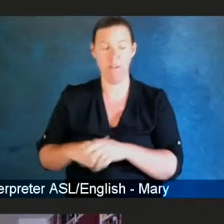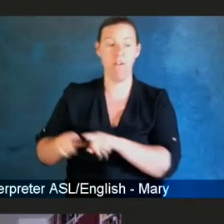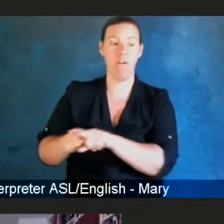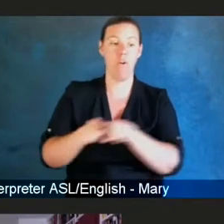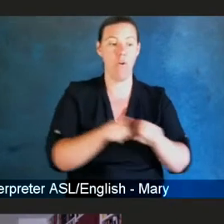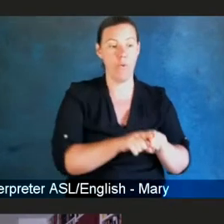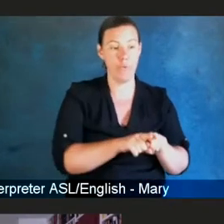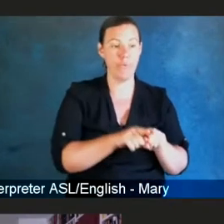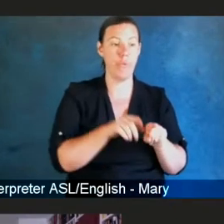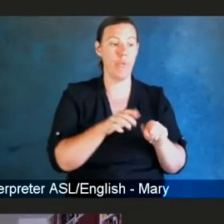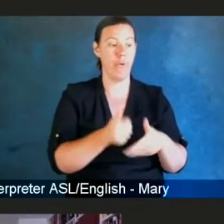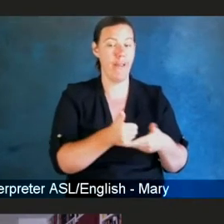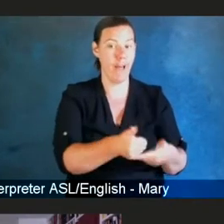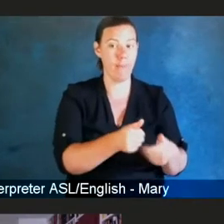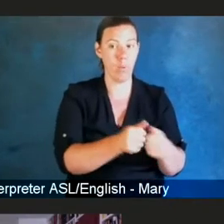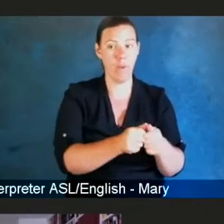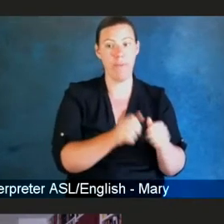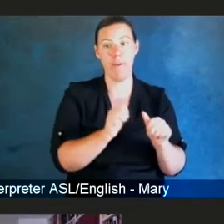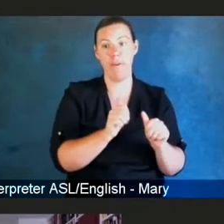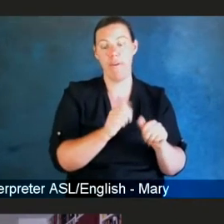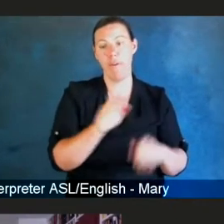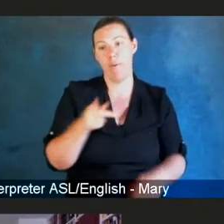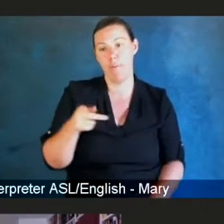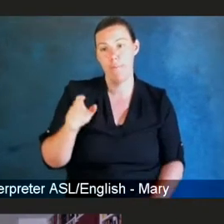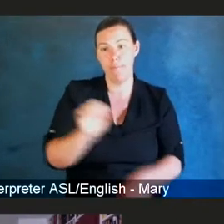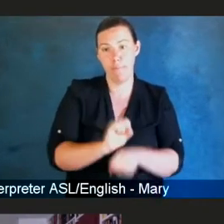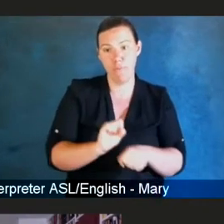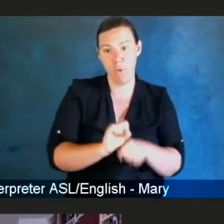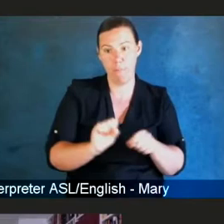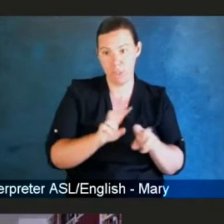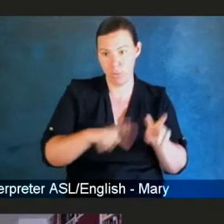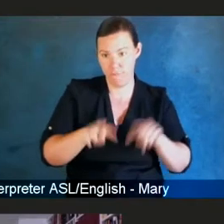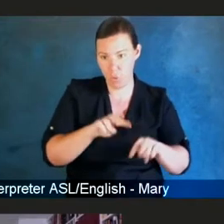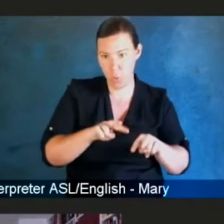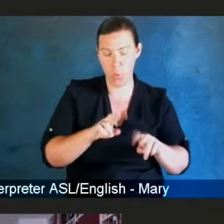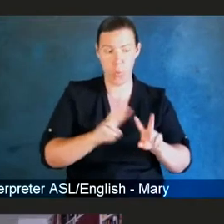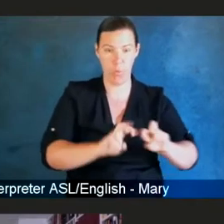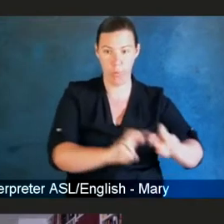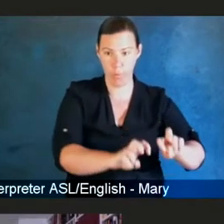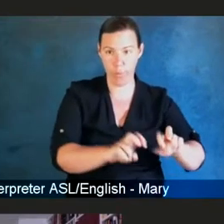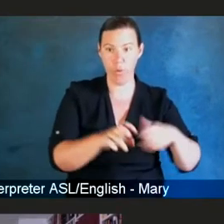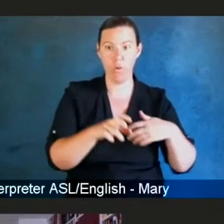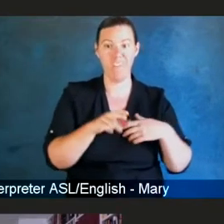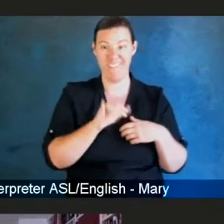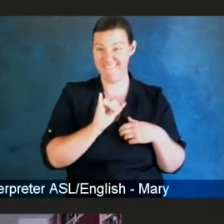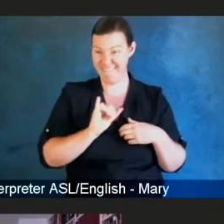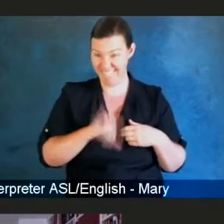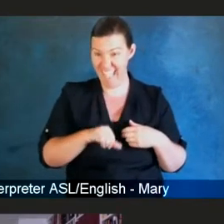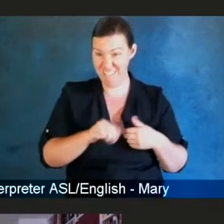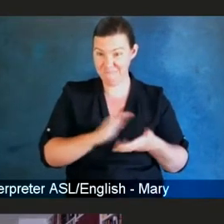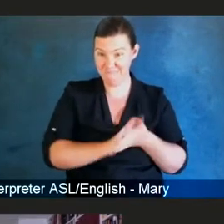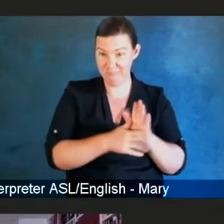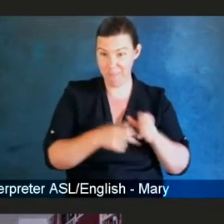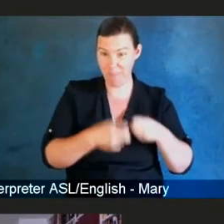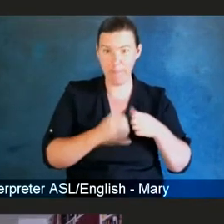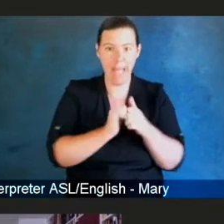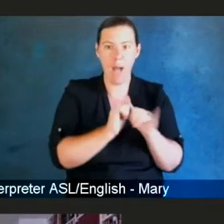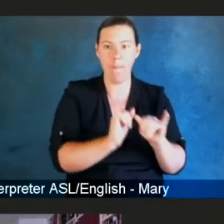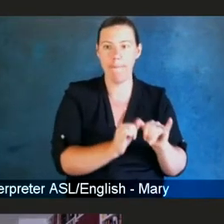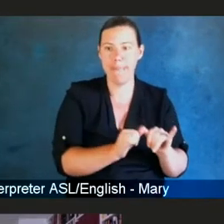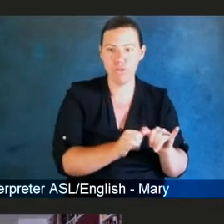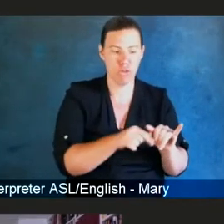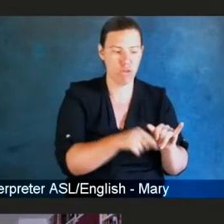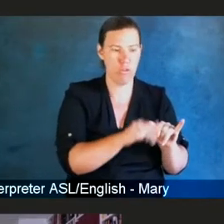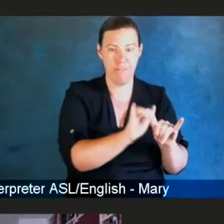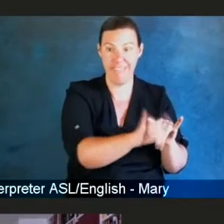reviews. That was an issue. How do you measure the effectiveness of